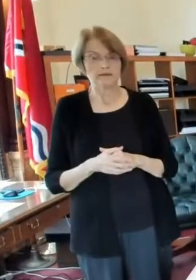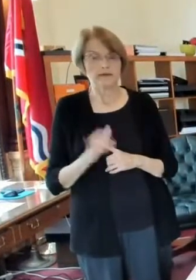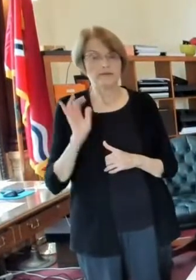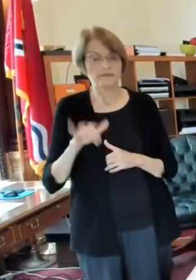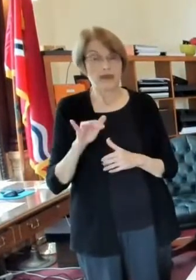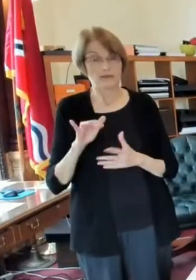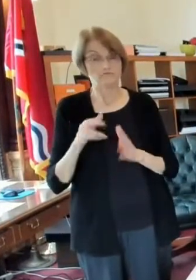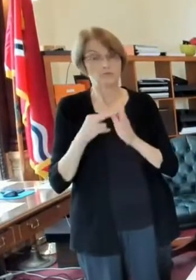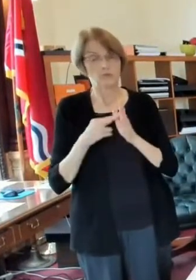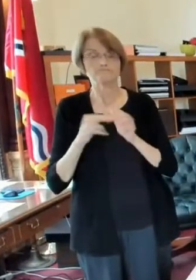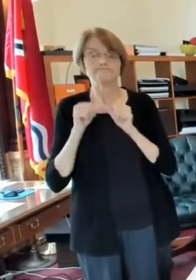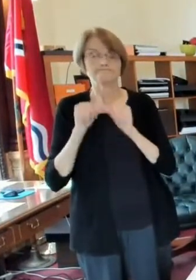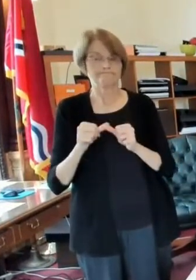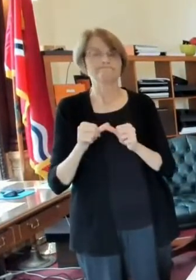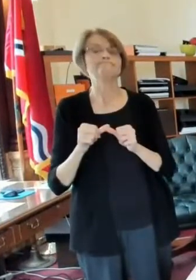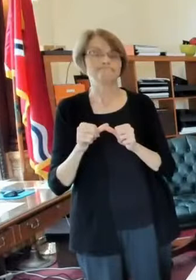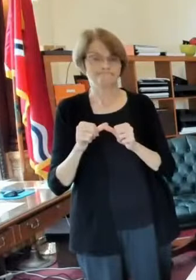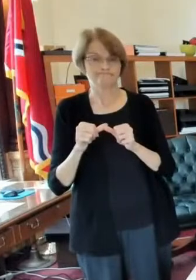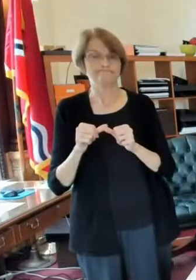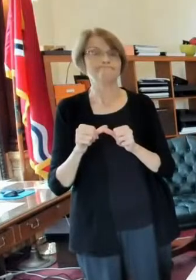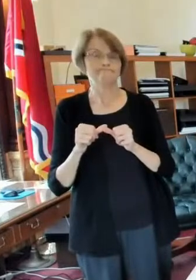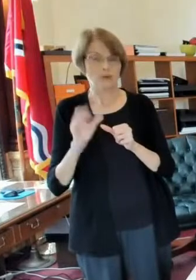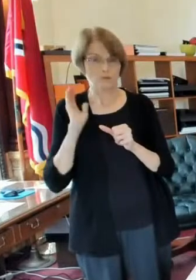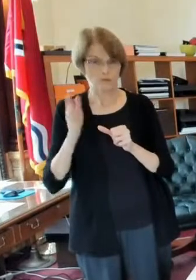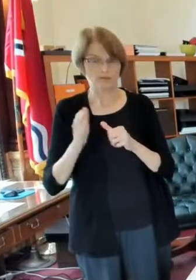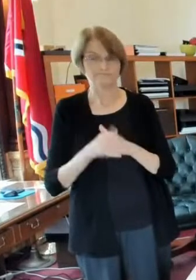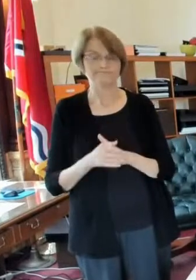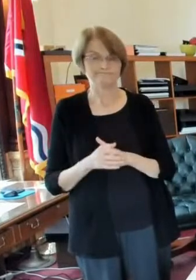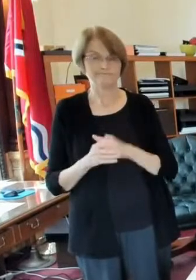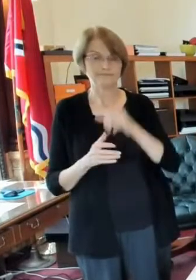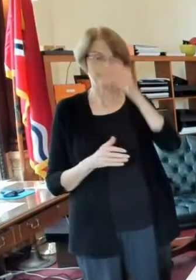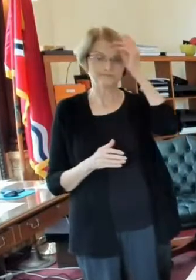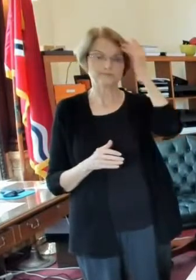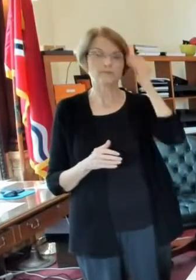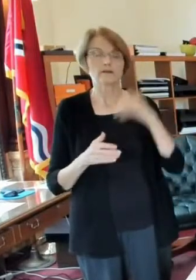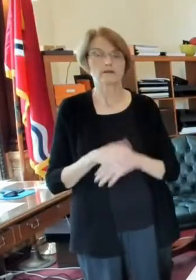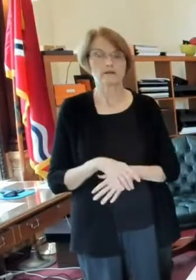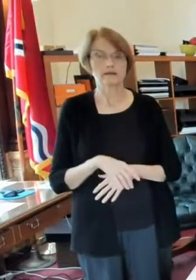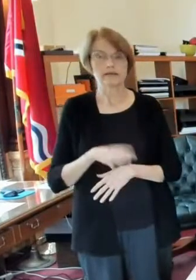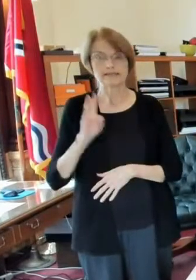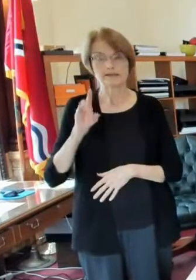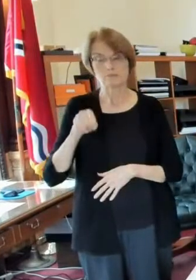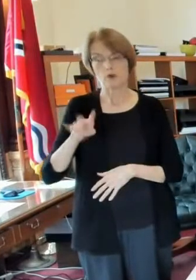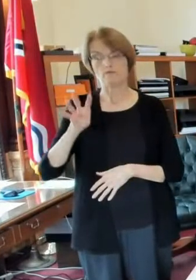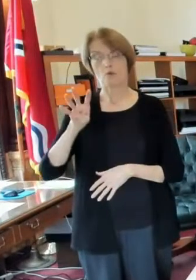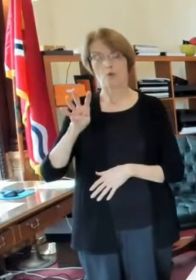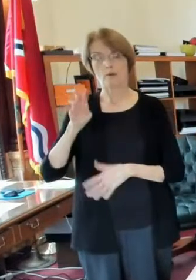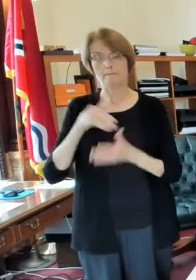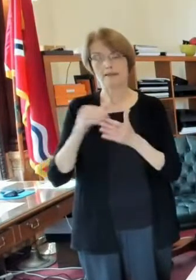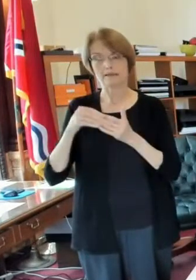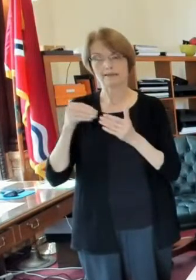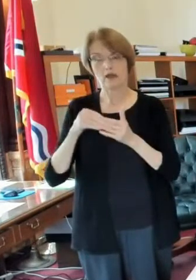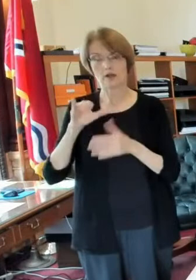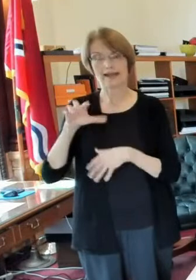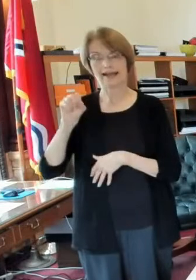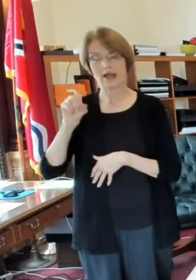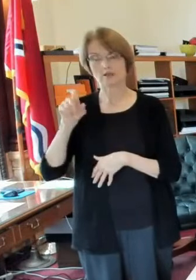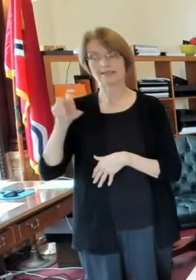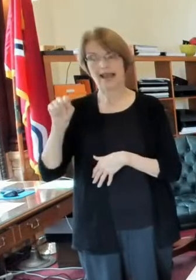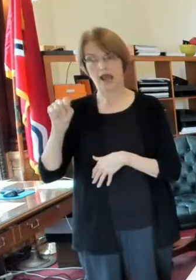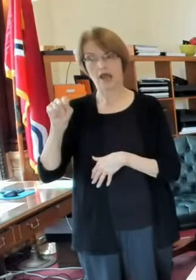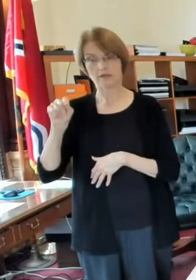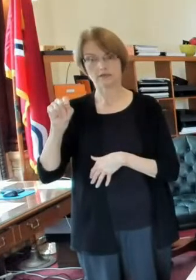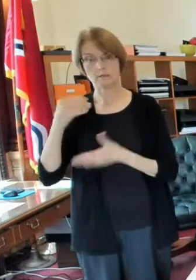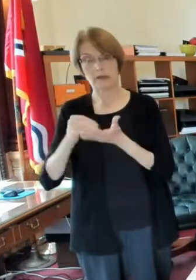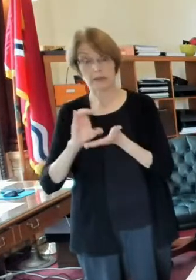going to stay in place for the time being your 7.4 million dollar cares act uh relief package or rent and